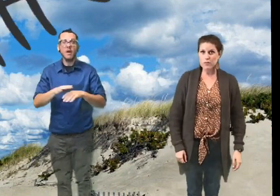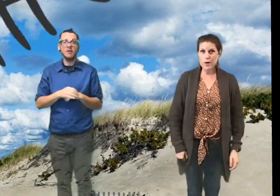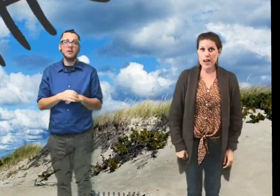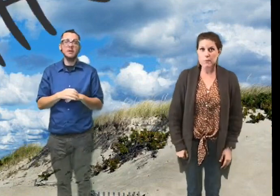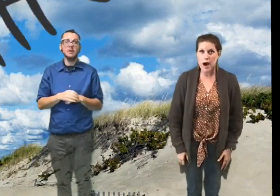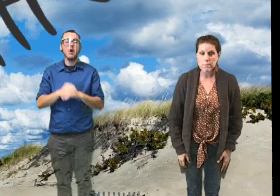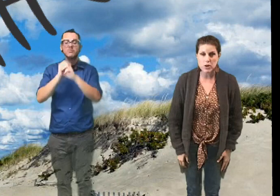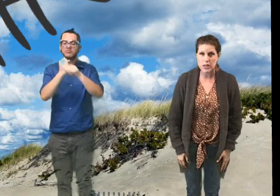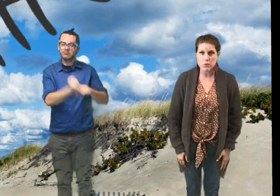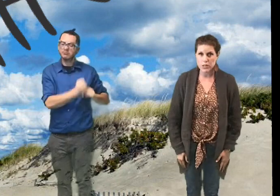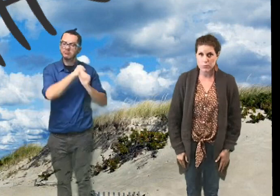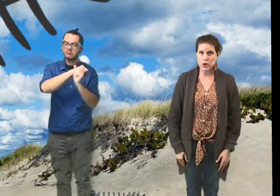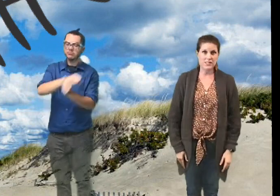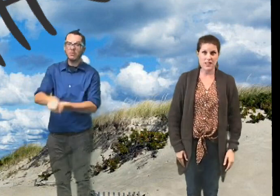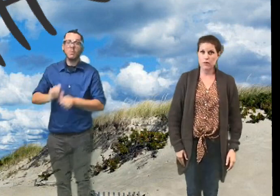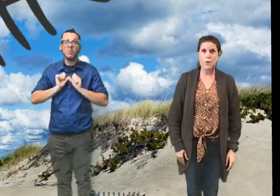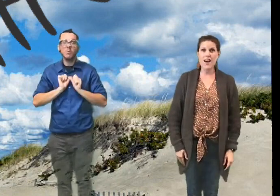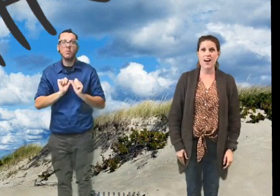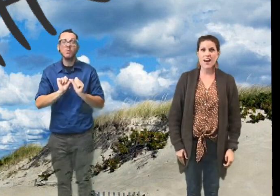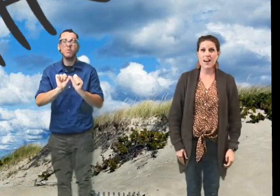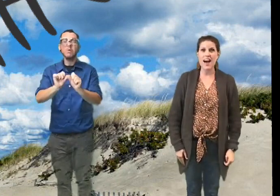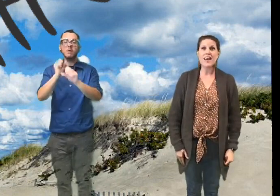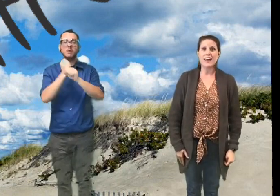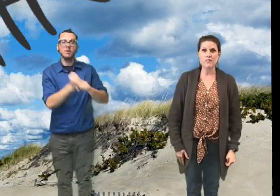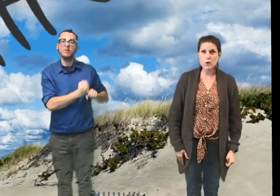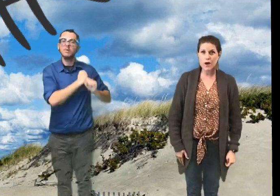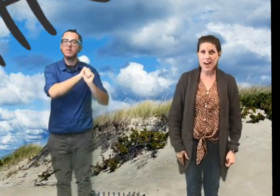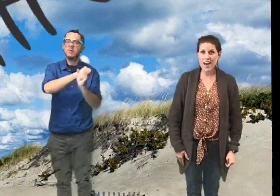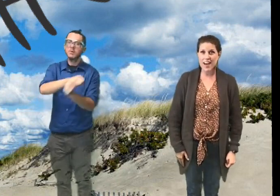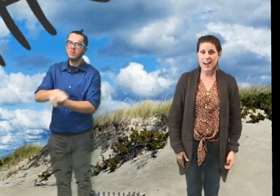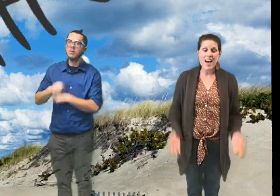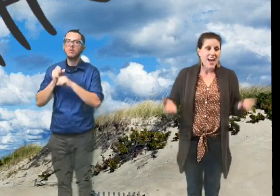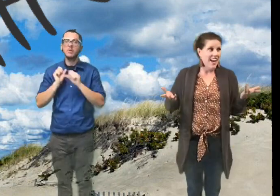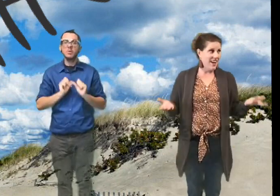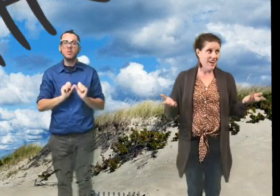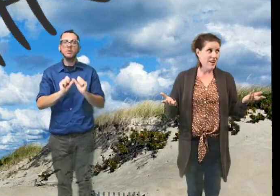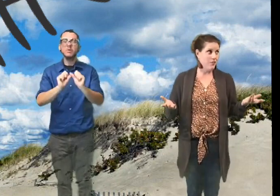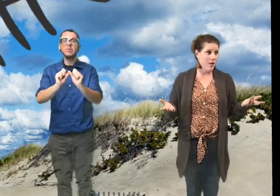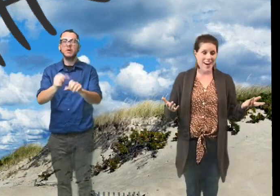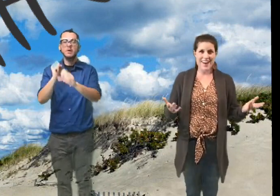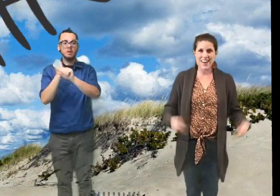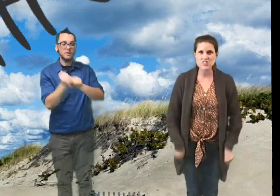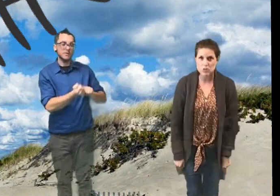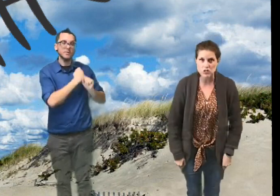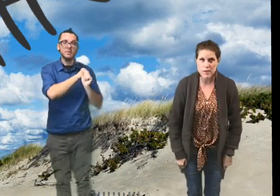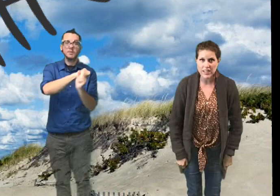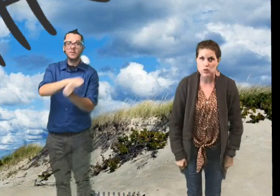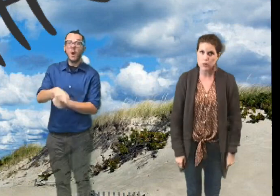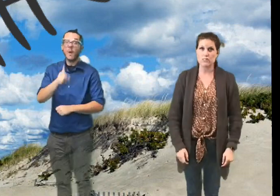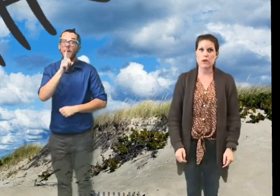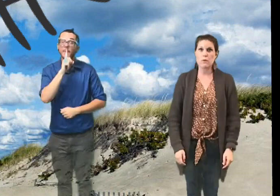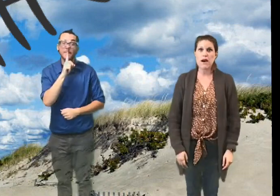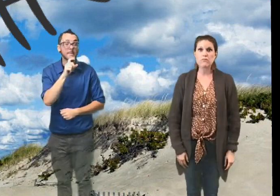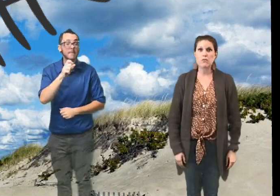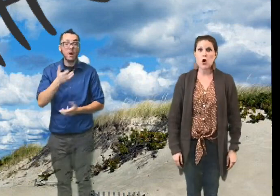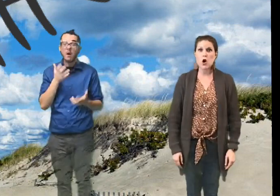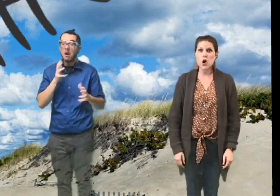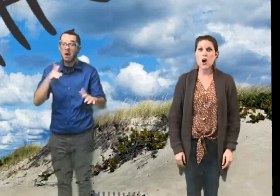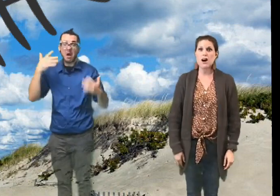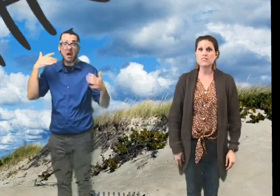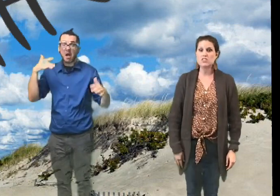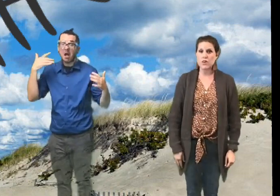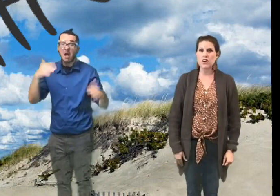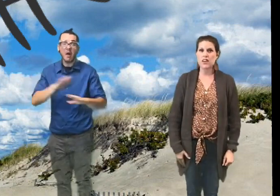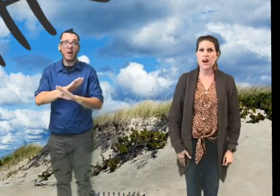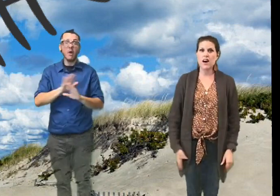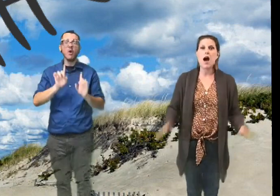Heave away, my bully bully boys. Heave away. Heave away. Heave away. And don't you make a noise. We are bound for